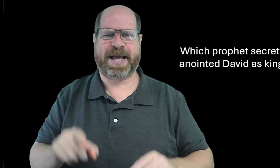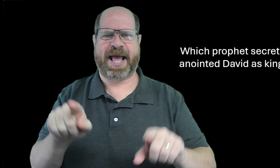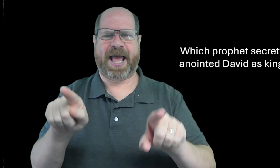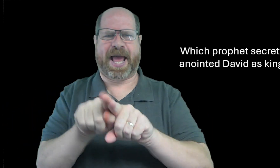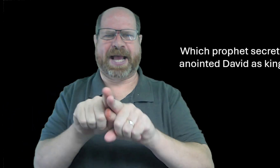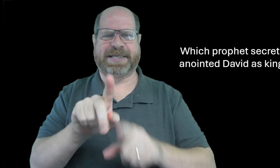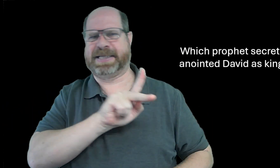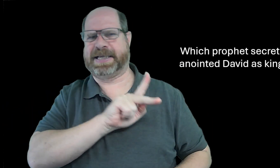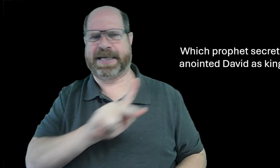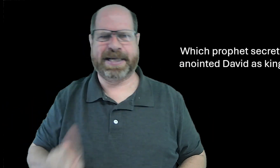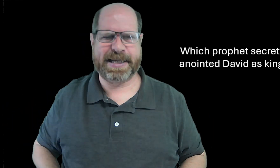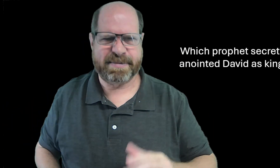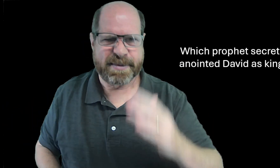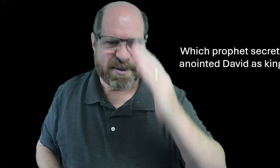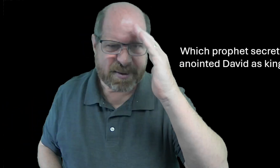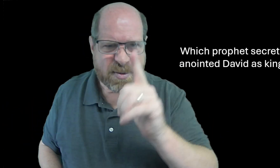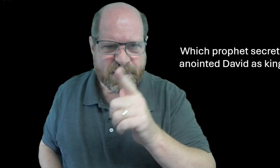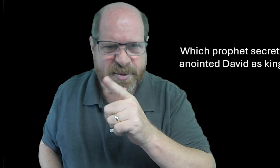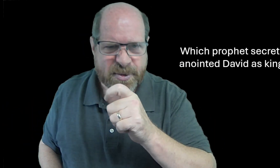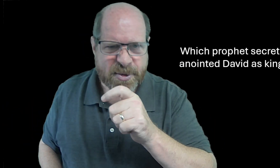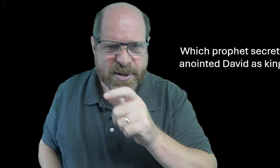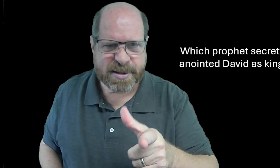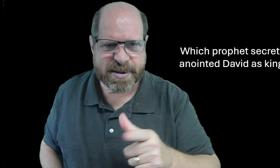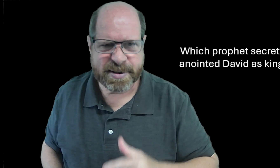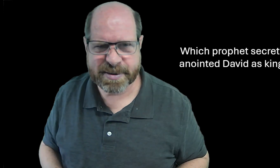king you know who it was